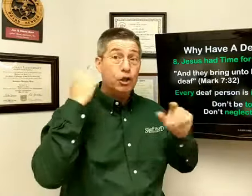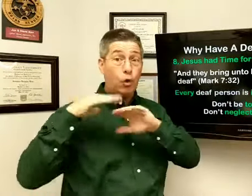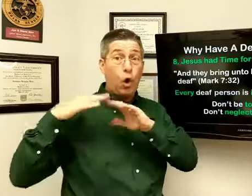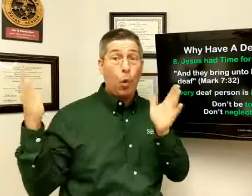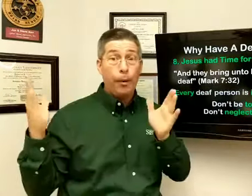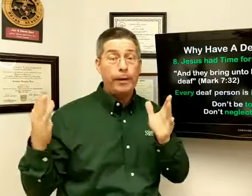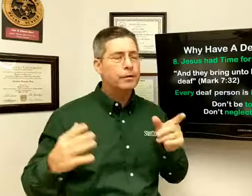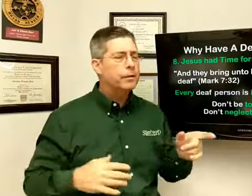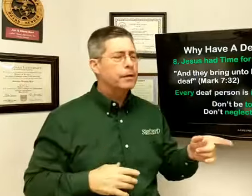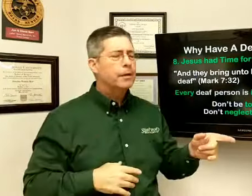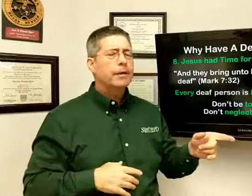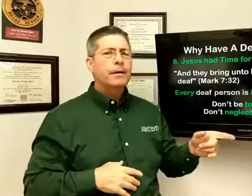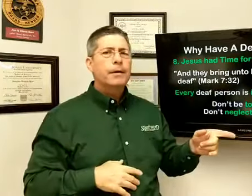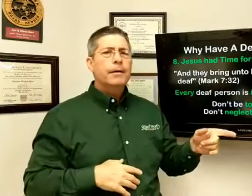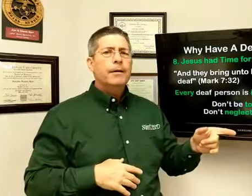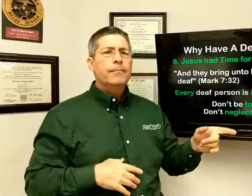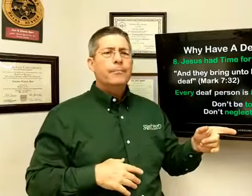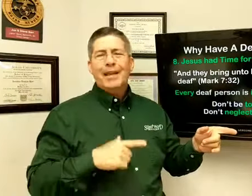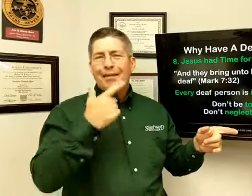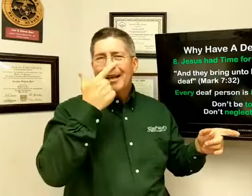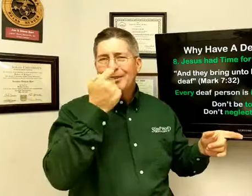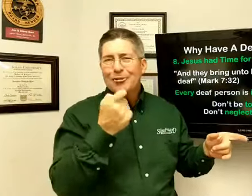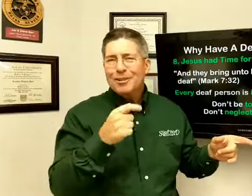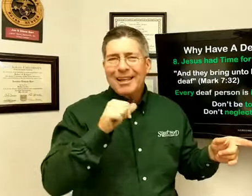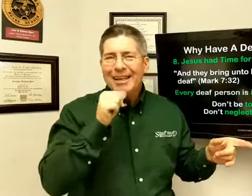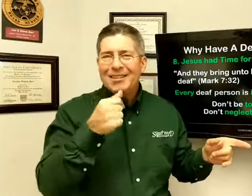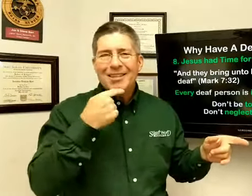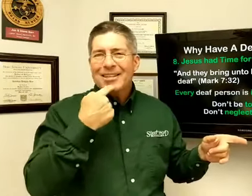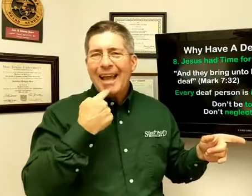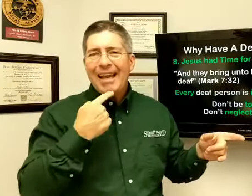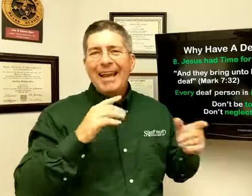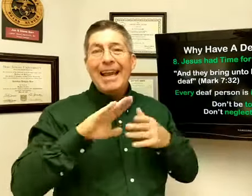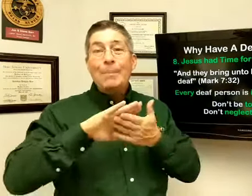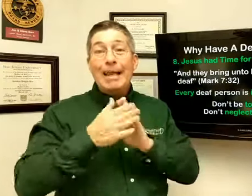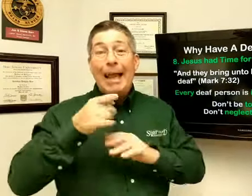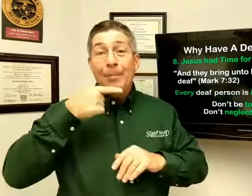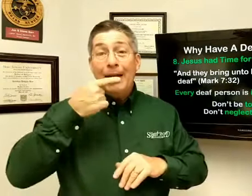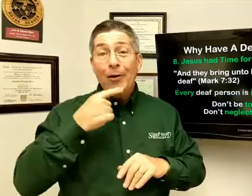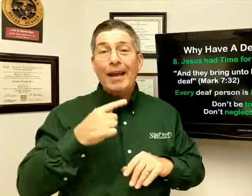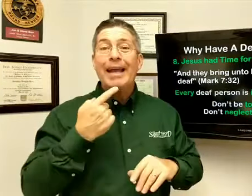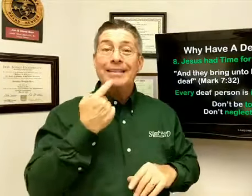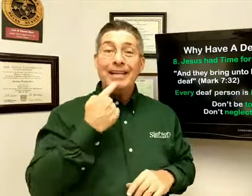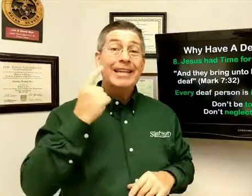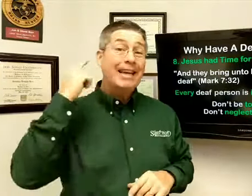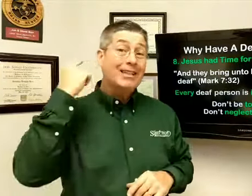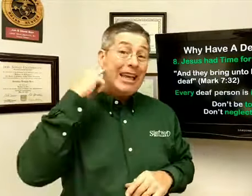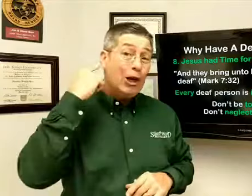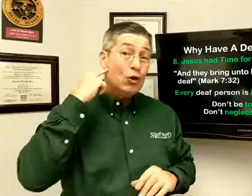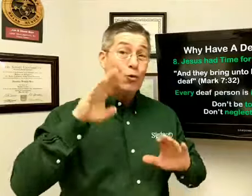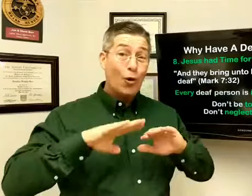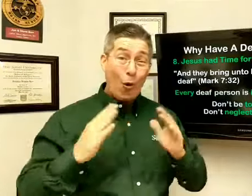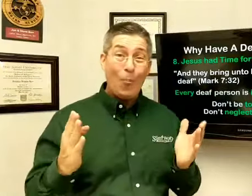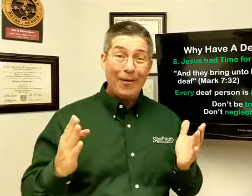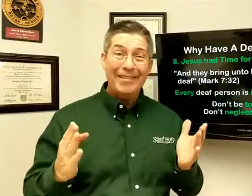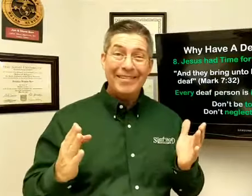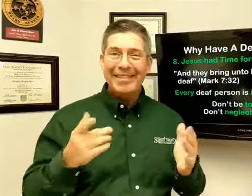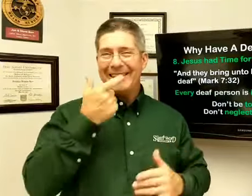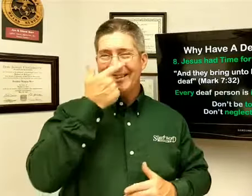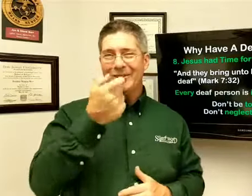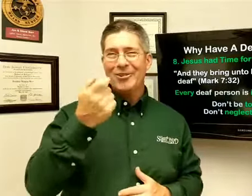were opened. I think it's interesting. It doesn't say he became hearing. It says his ears were opened. That's an interesting